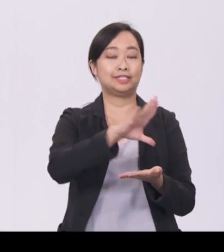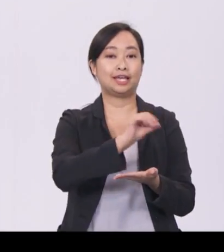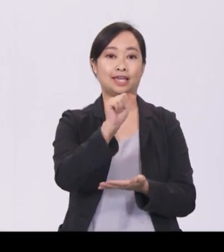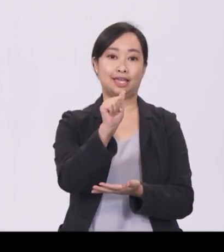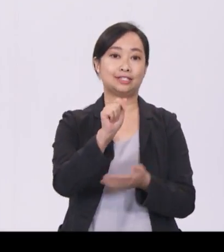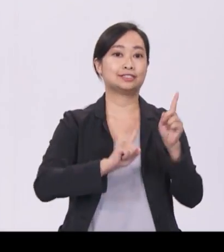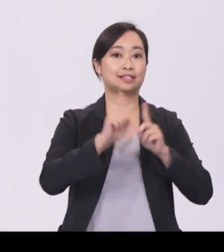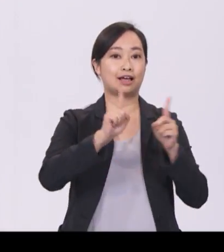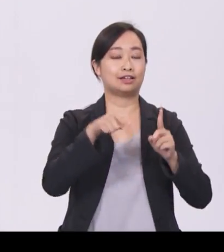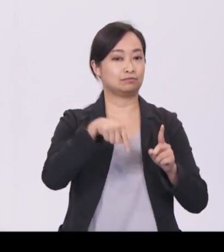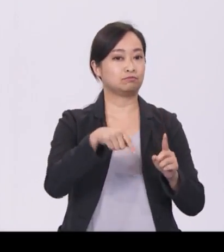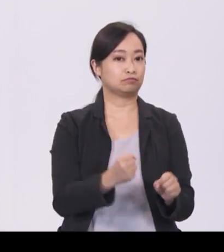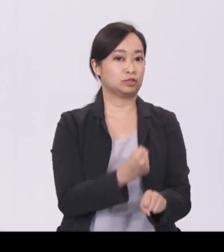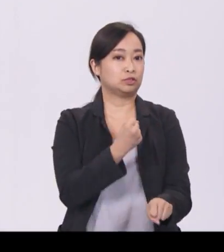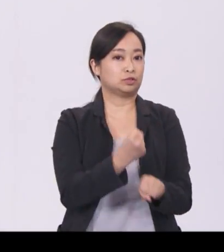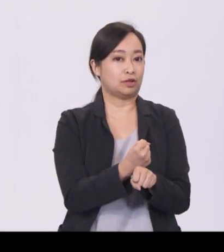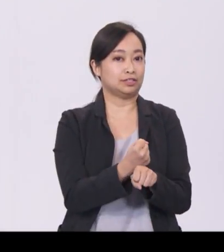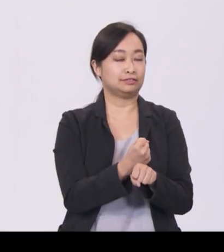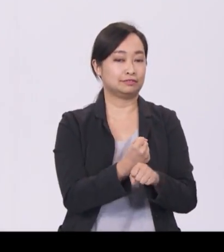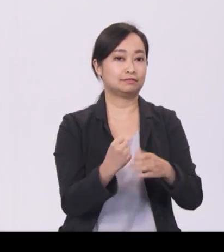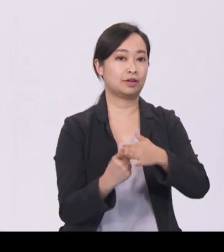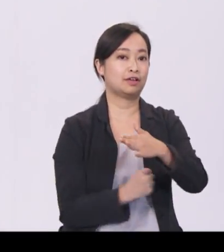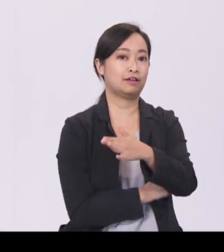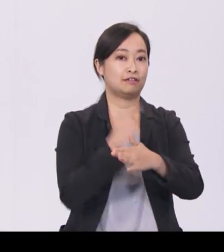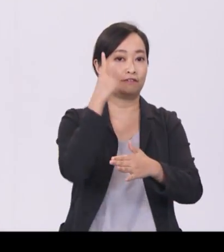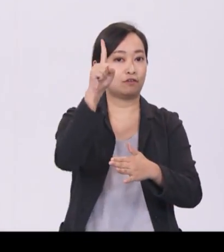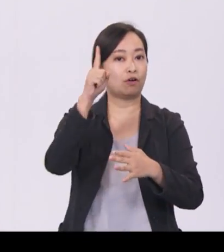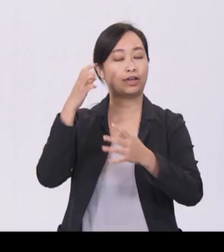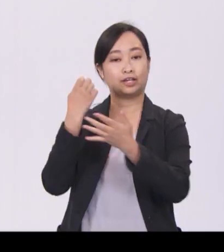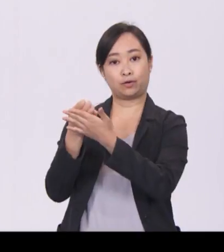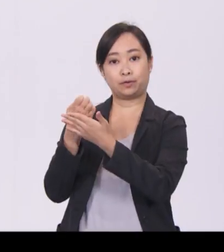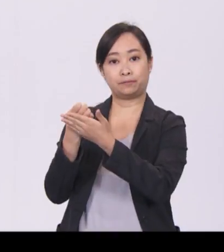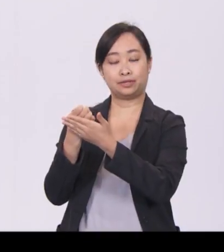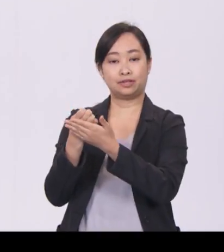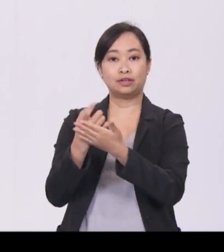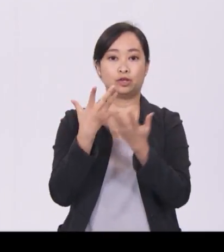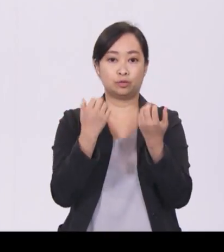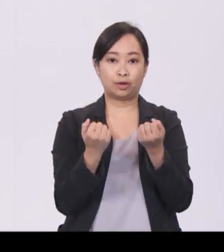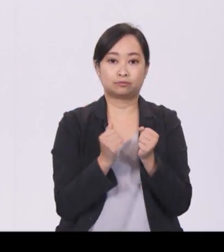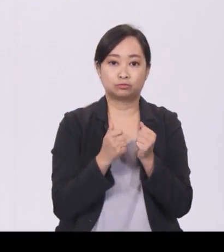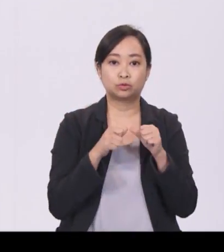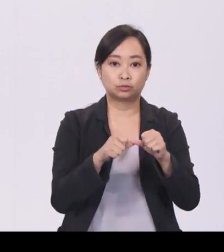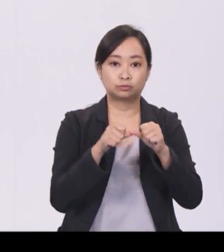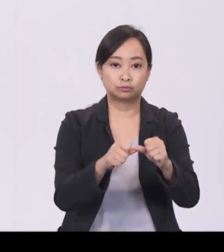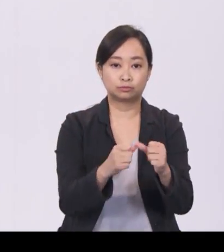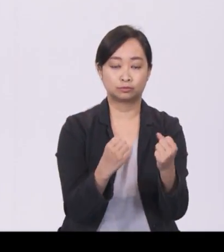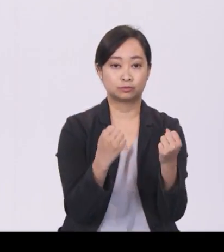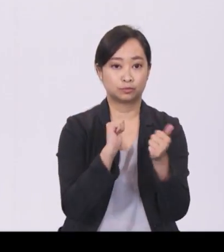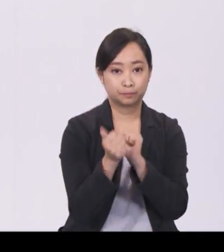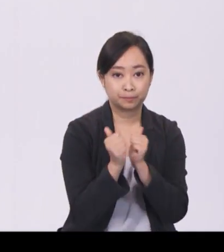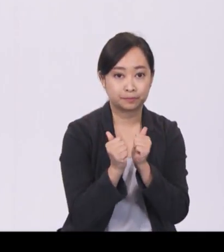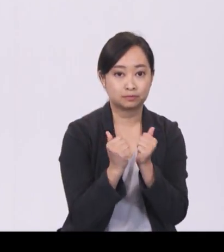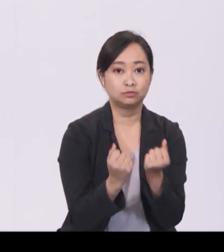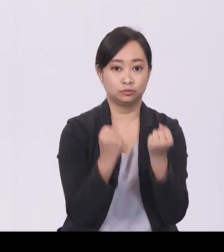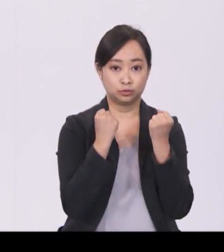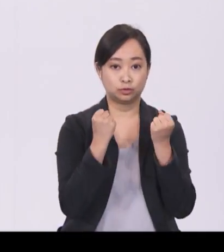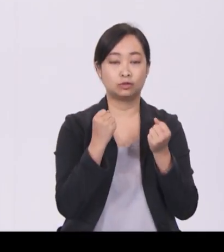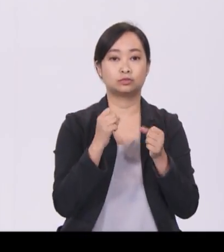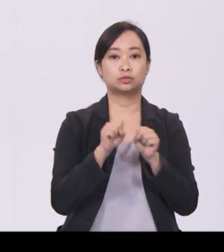for an innovative economy. To maintain this competitive edge, we have sustained our public sector R